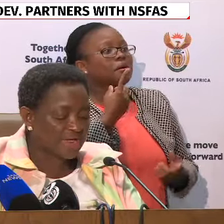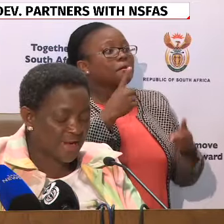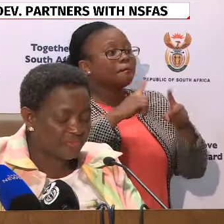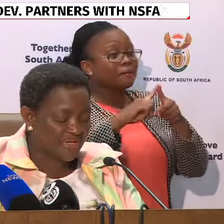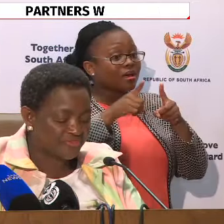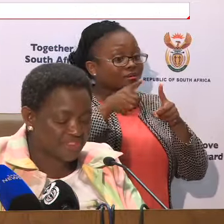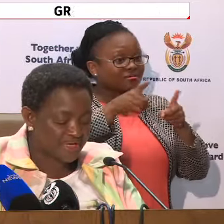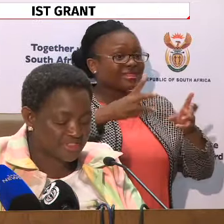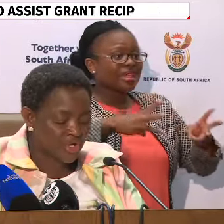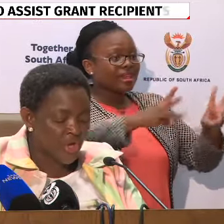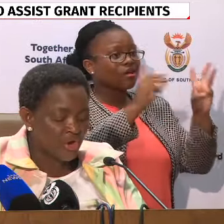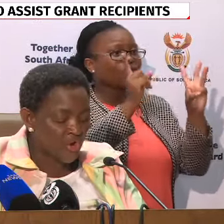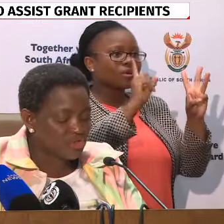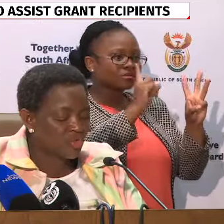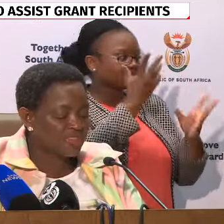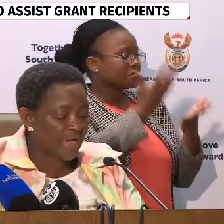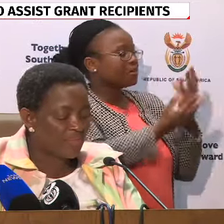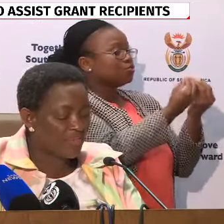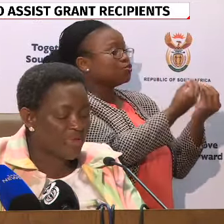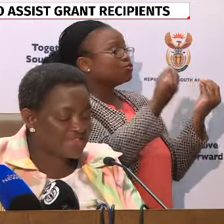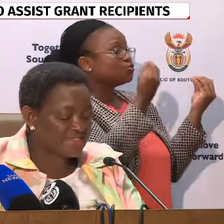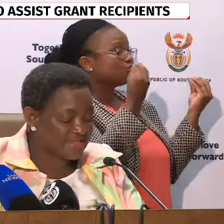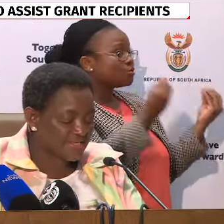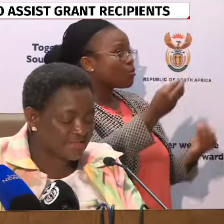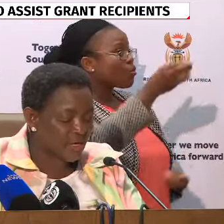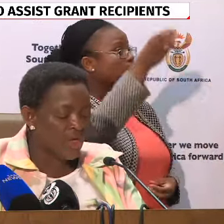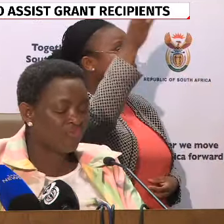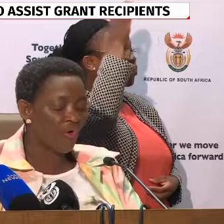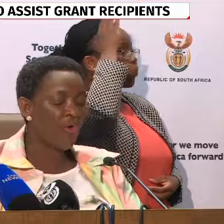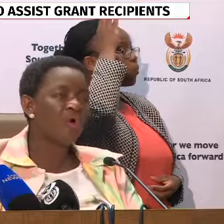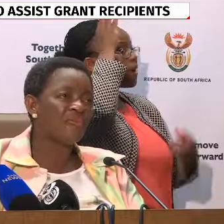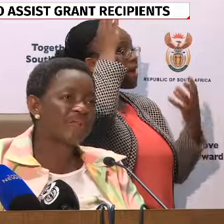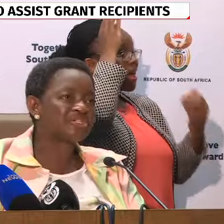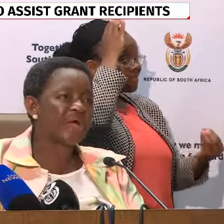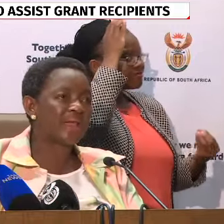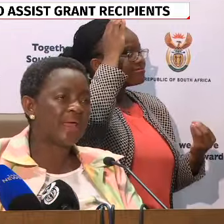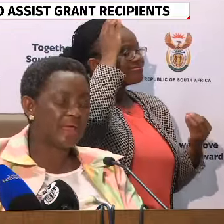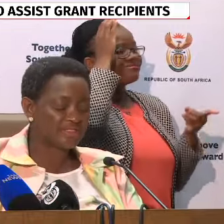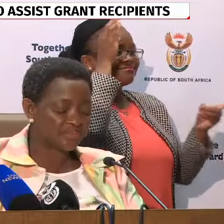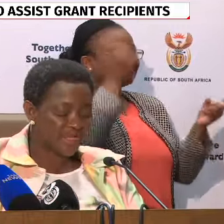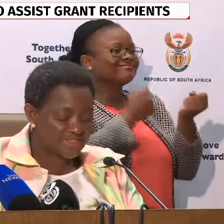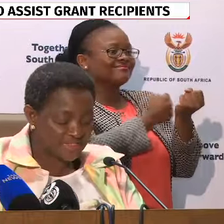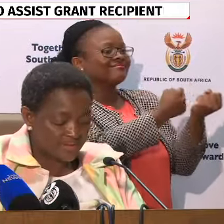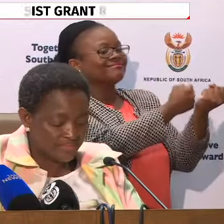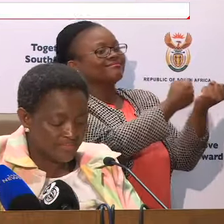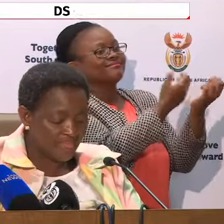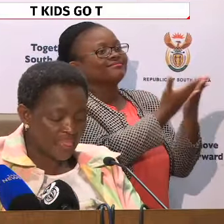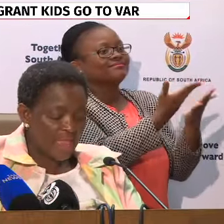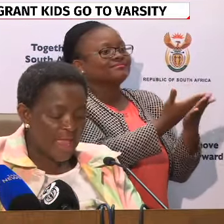social grant beneficiaries not to be double means tested for financial eligibility.